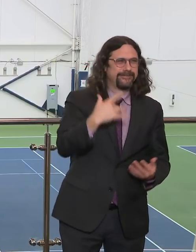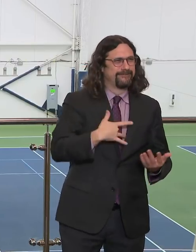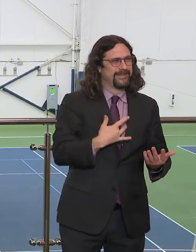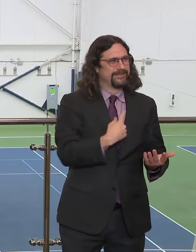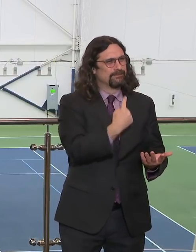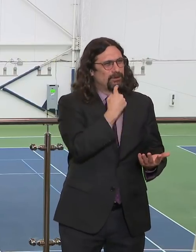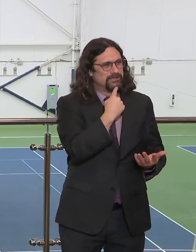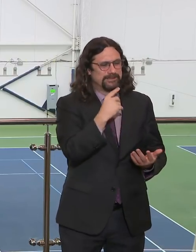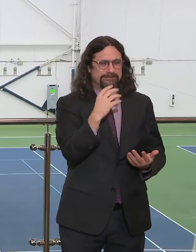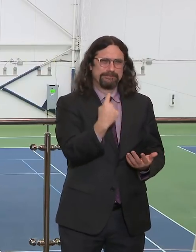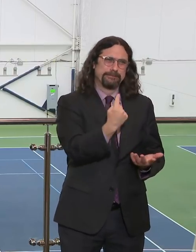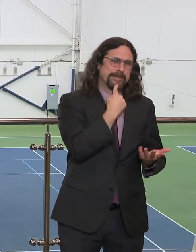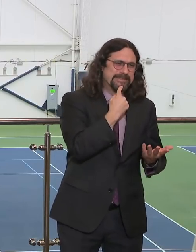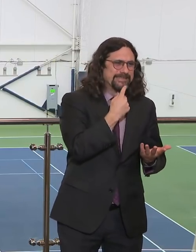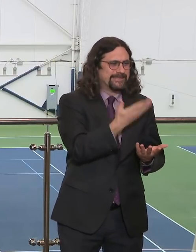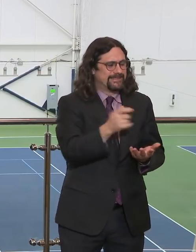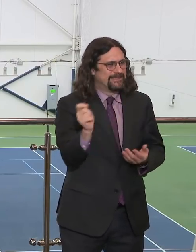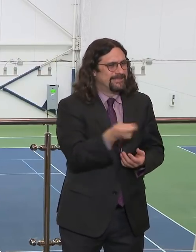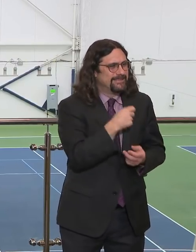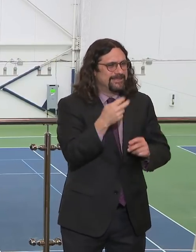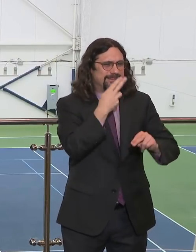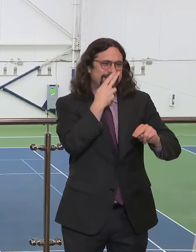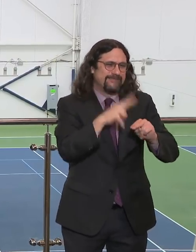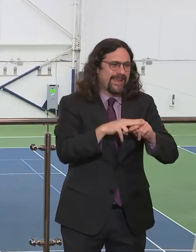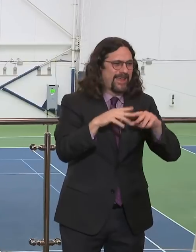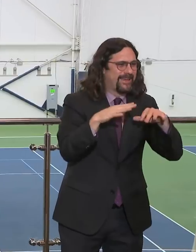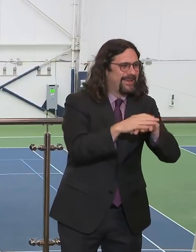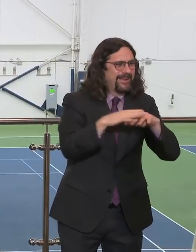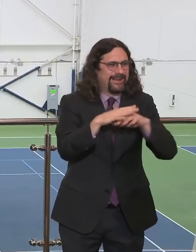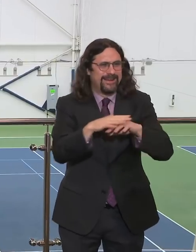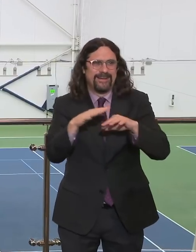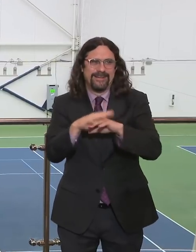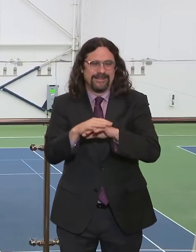very intense, but thank God it will be brief.